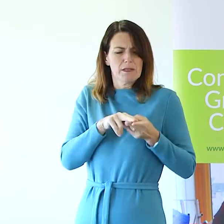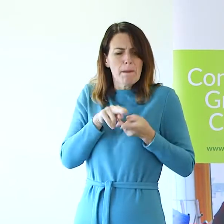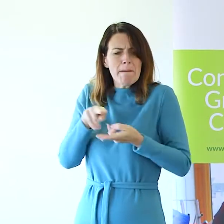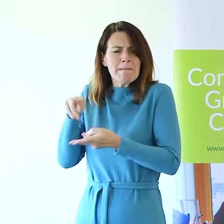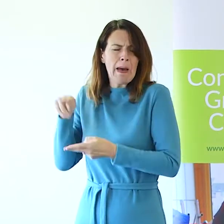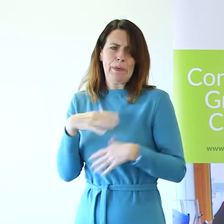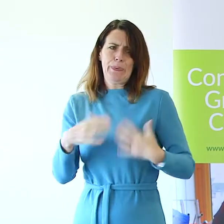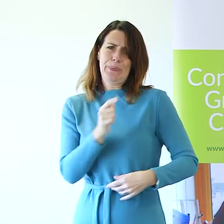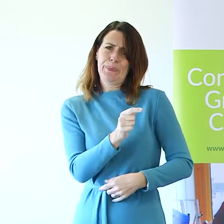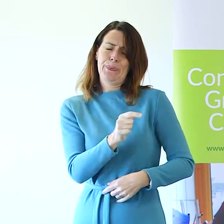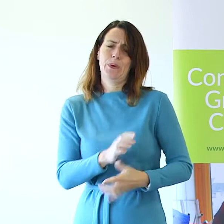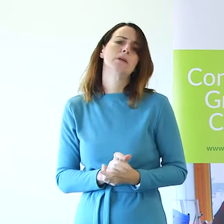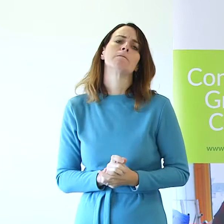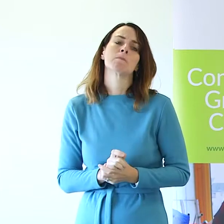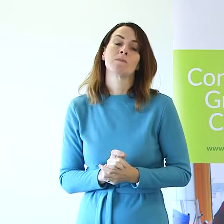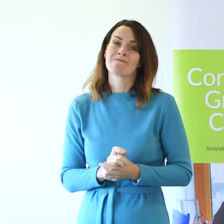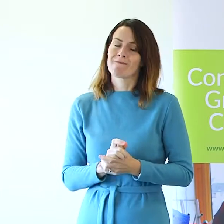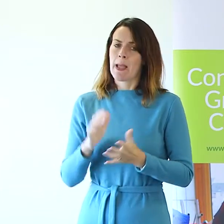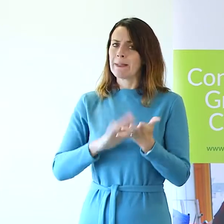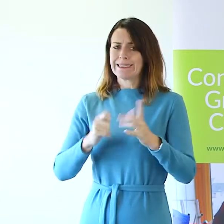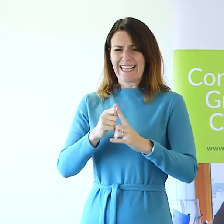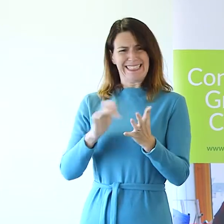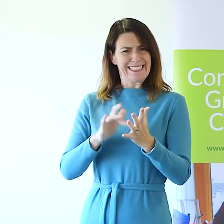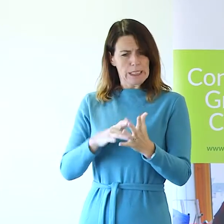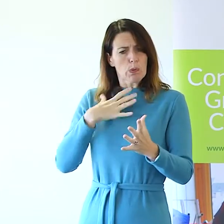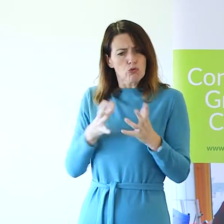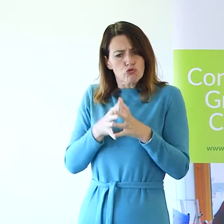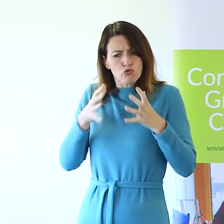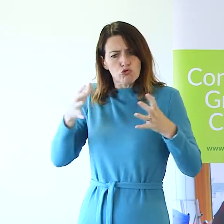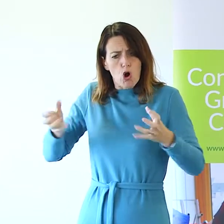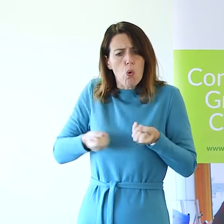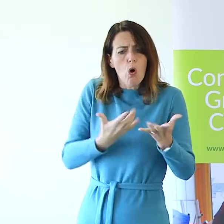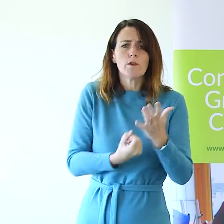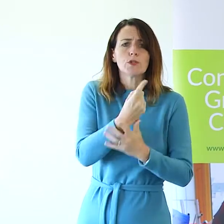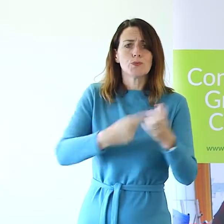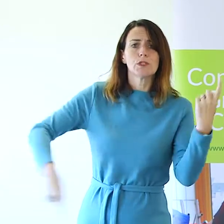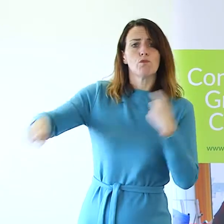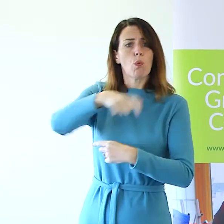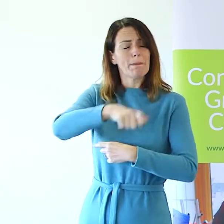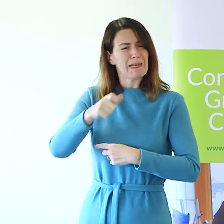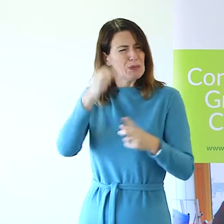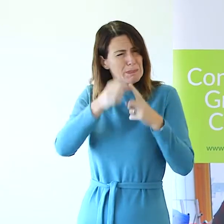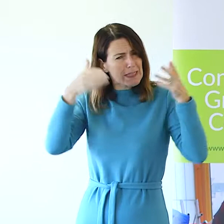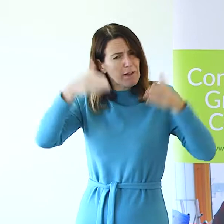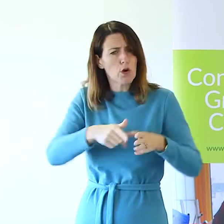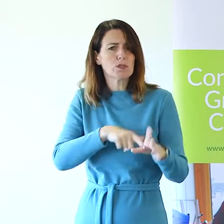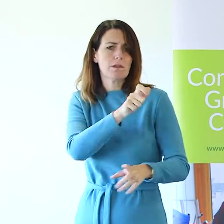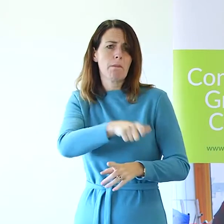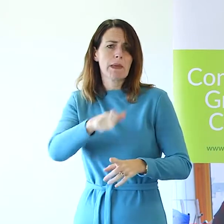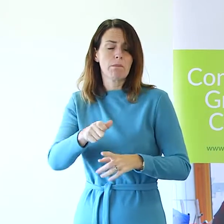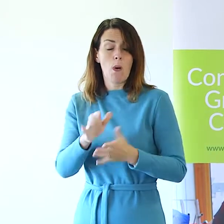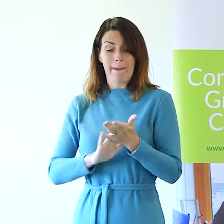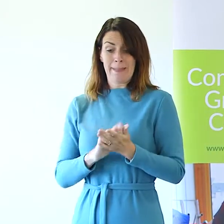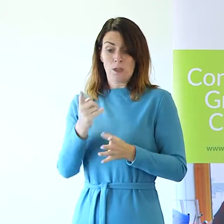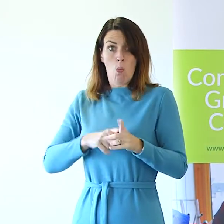continue to grow as a city, it's important that we provide opportunities for all, but especially for our young people. The next 12 months